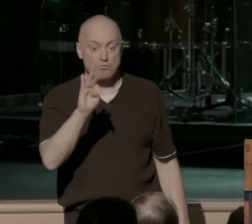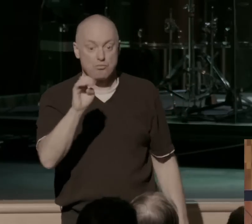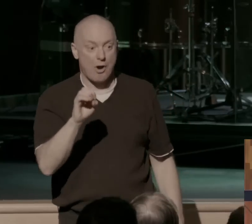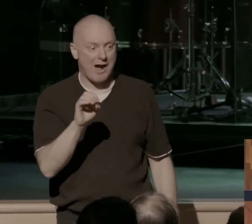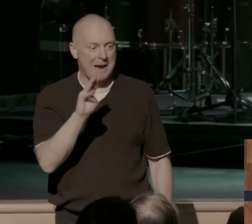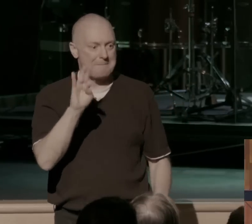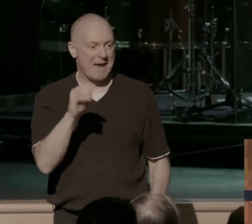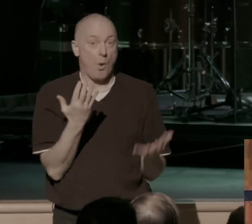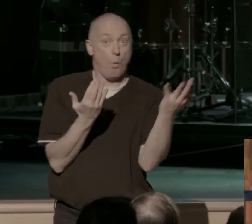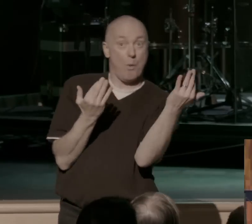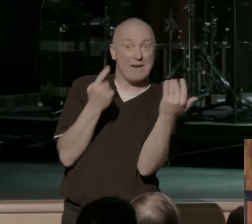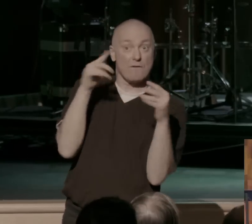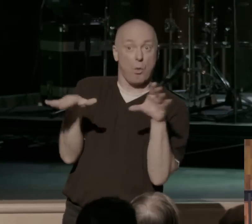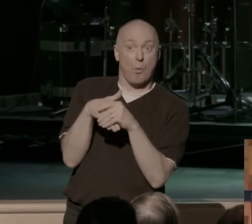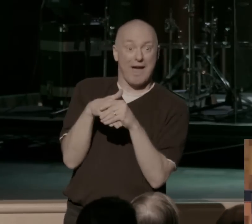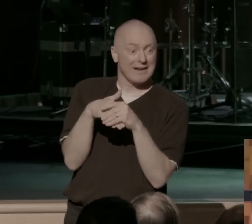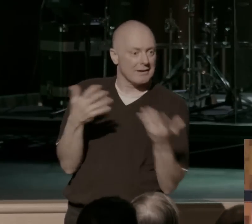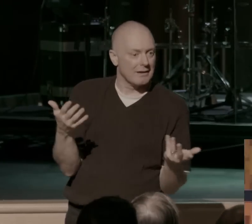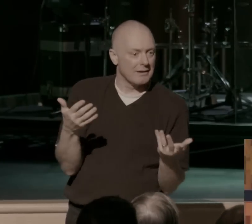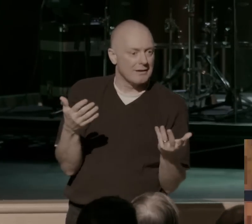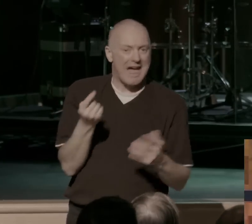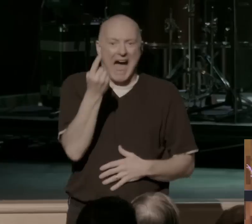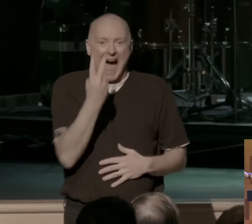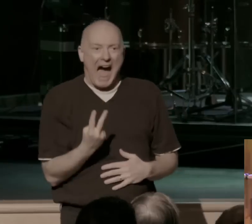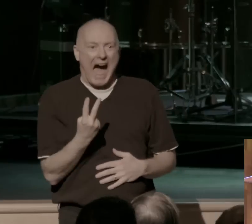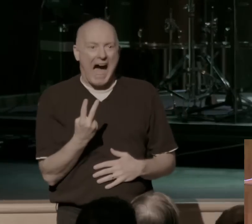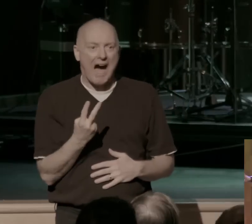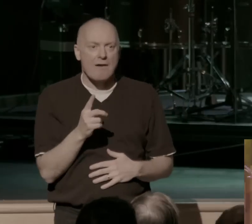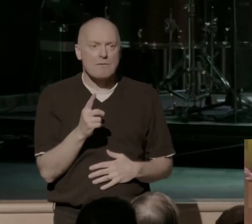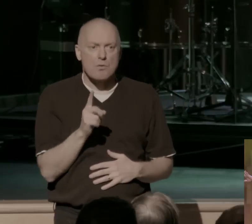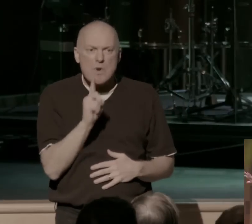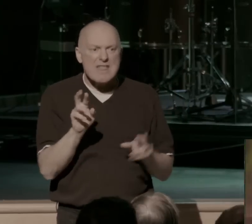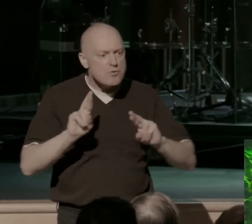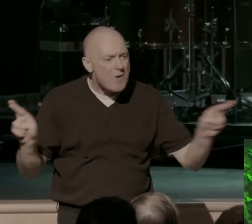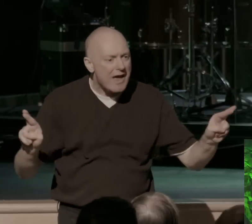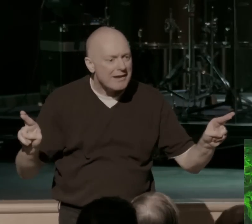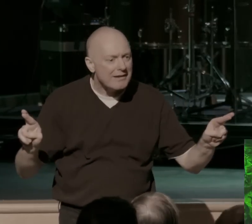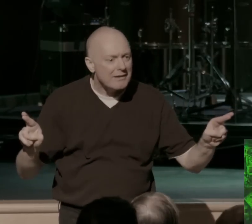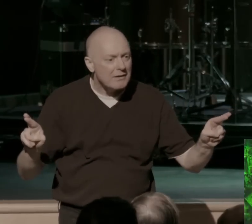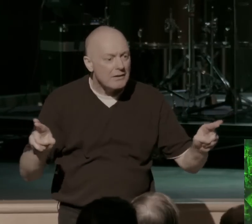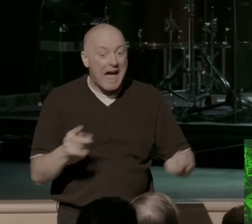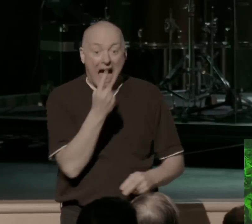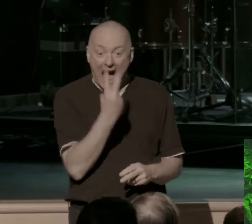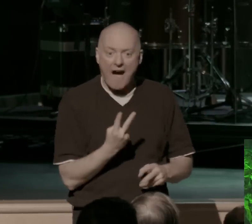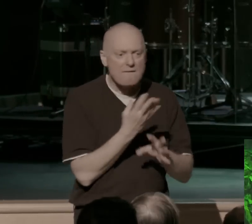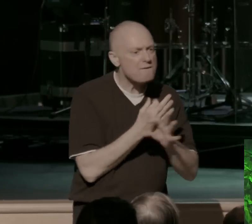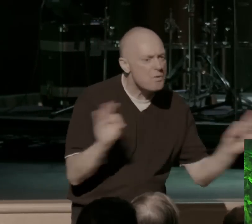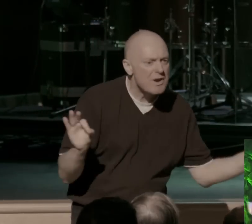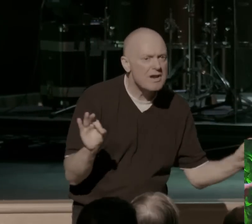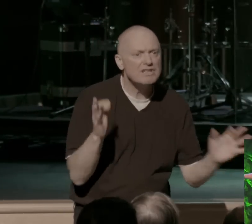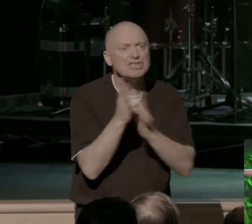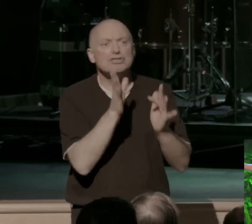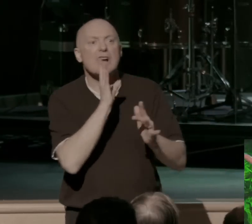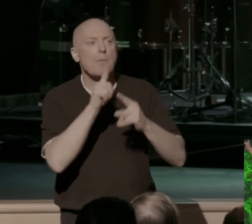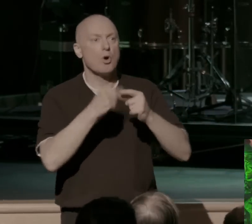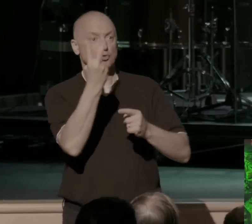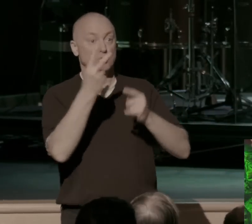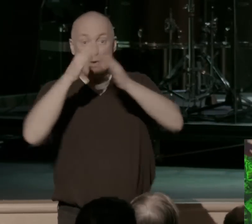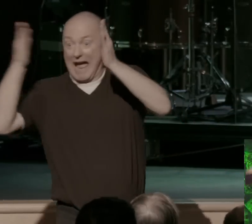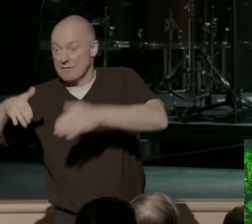for a wedding. He says, they all look the same, but only half of them were actually ready, were free. He talks about two houses being built, and